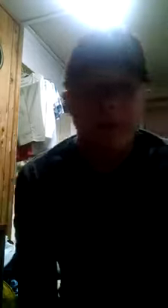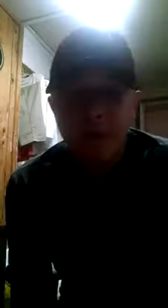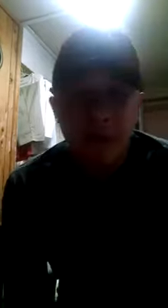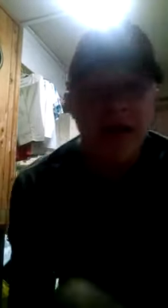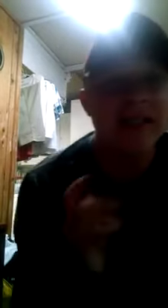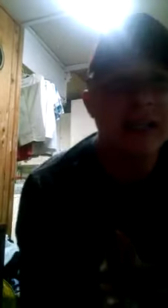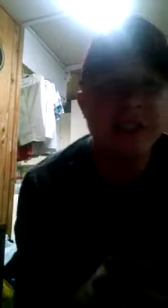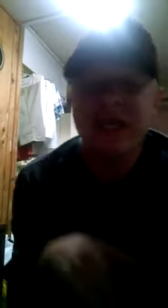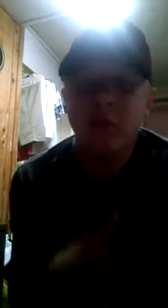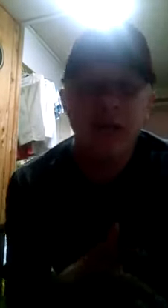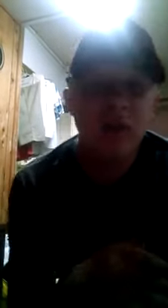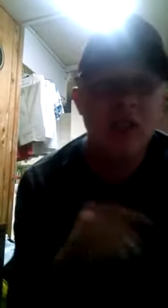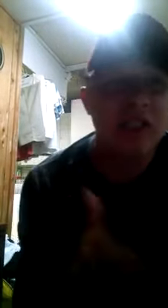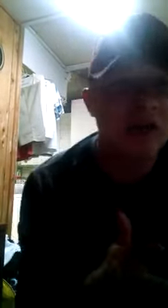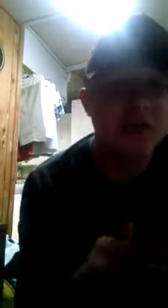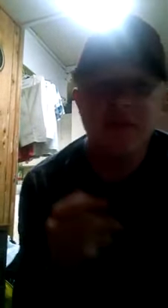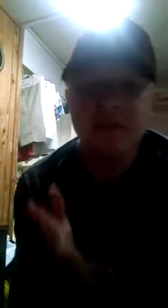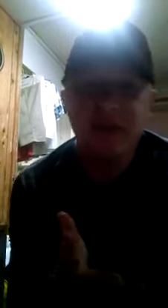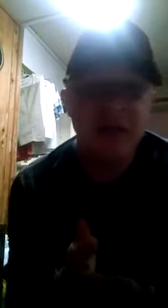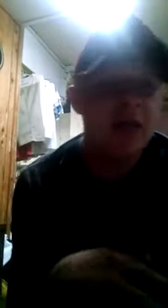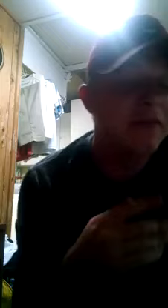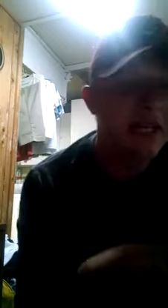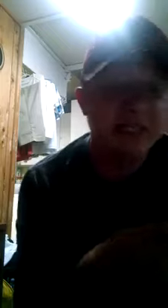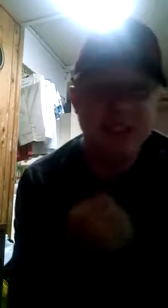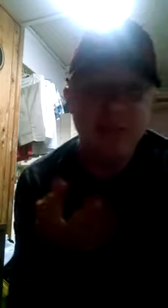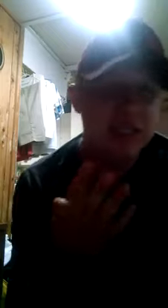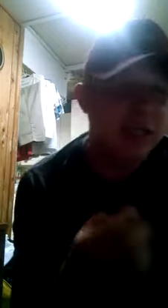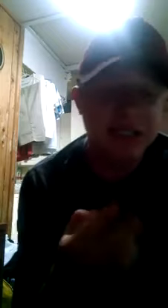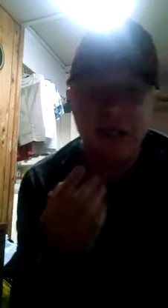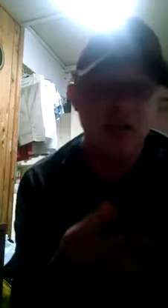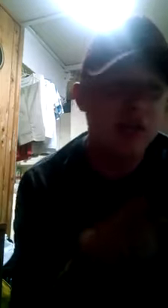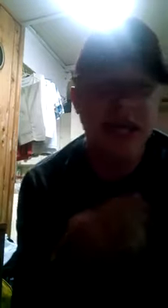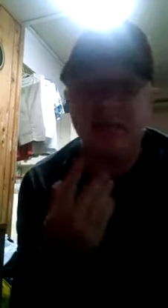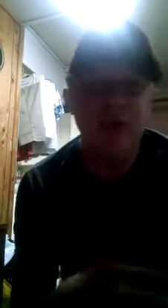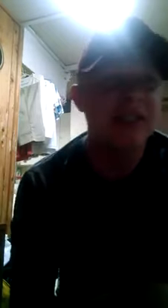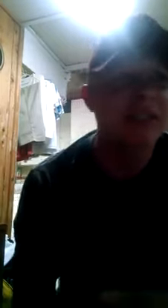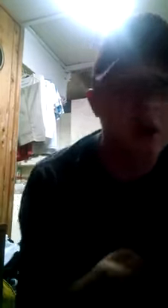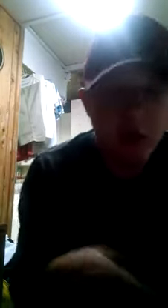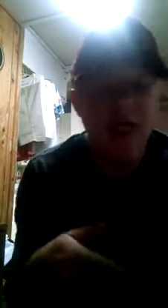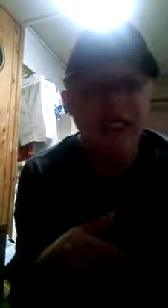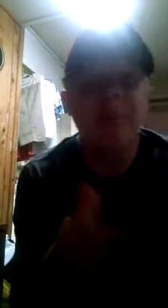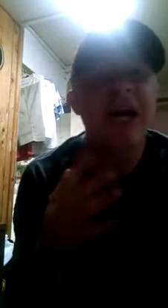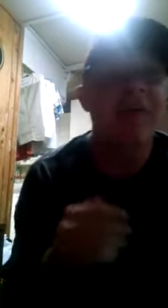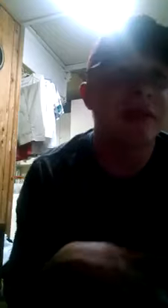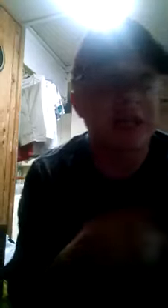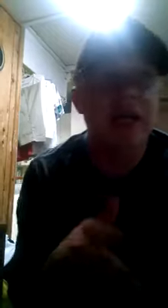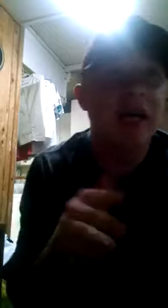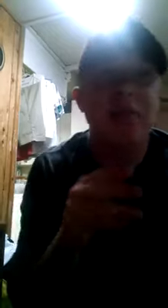I step inside the ring, I wash the shuffle of his feet He flexes his muscle, I see the hustle that he brings He's so cunning and baffling, gunning